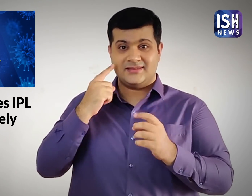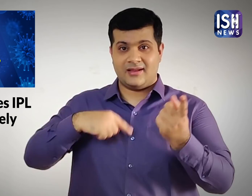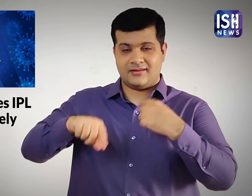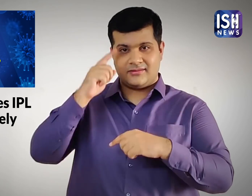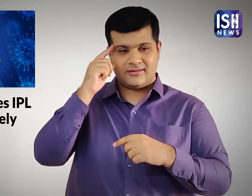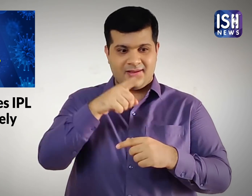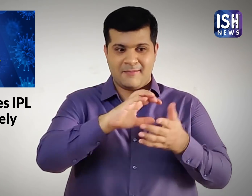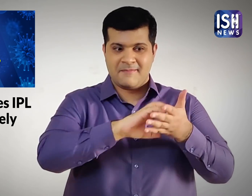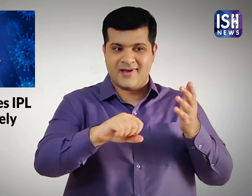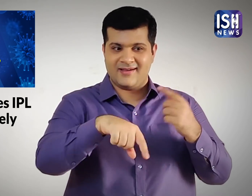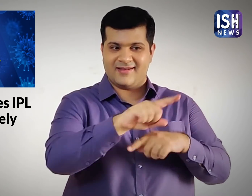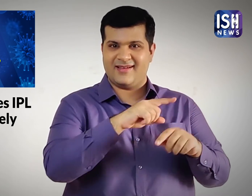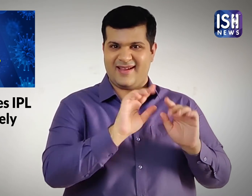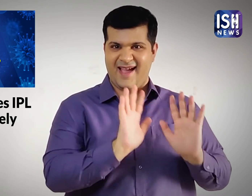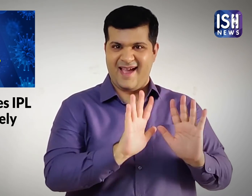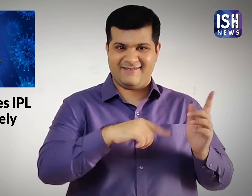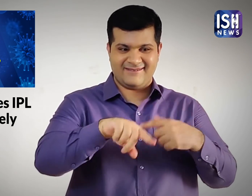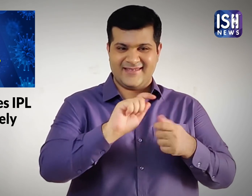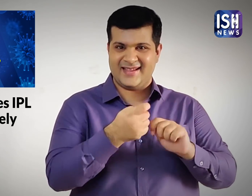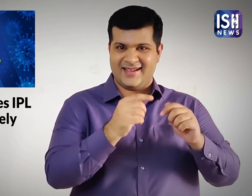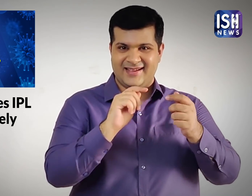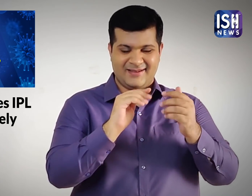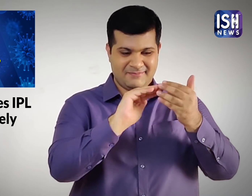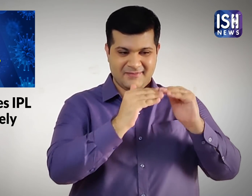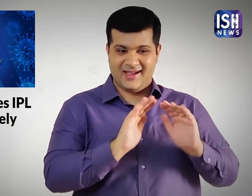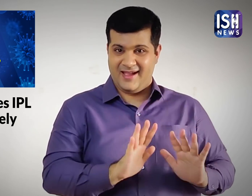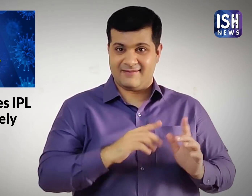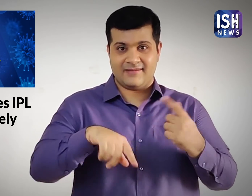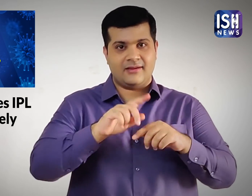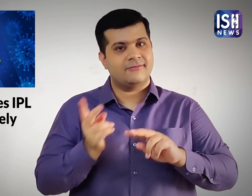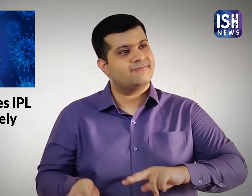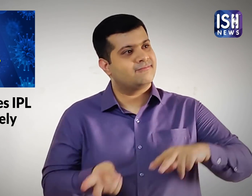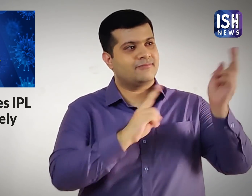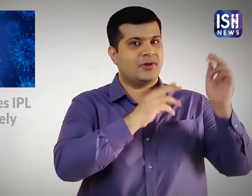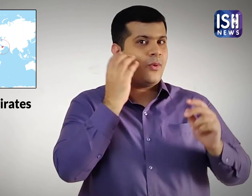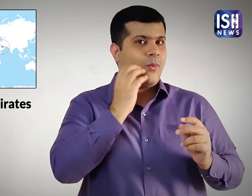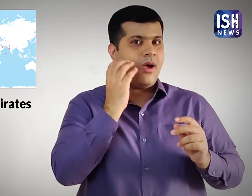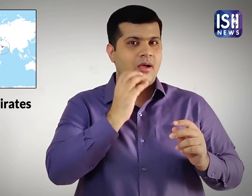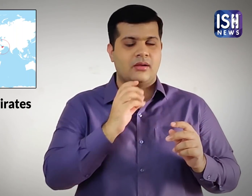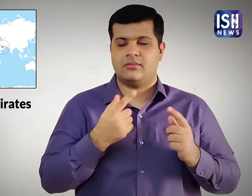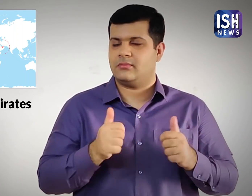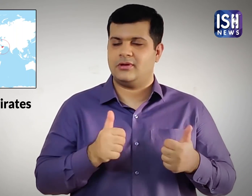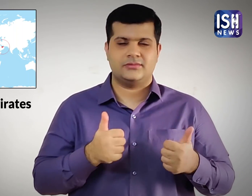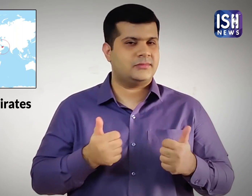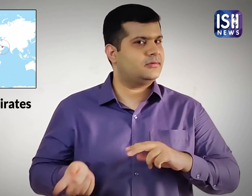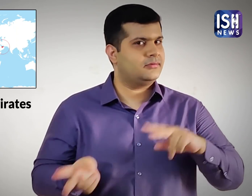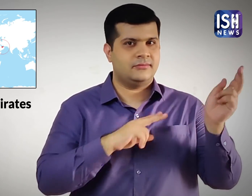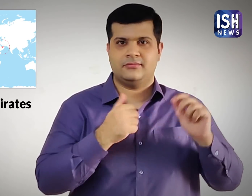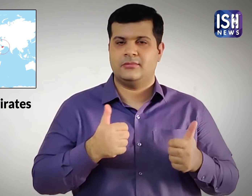The BCCI cannot move the IPL to UAE as the country has banned all Indian flights.